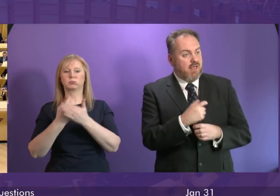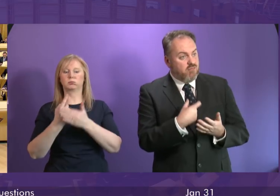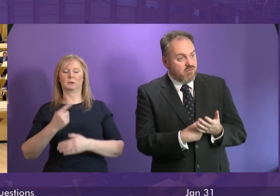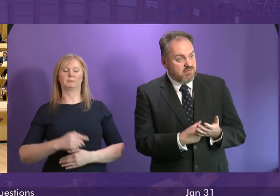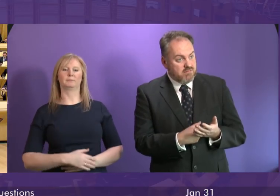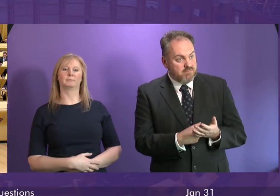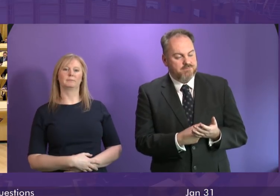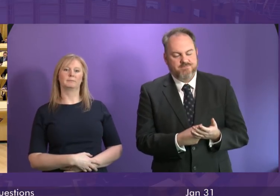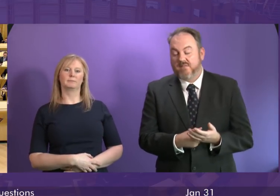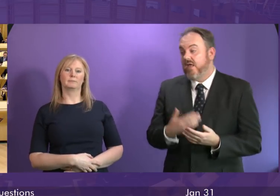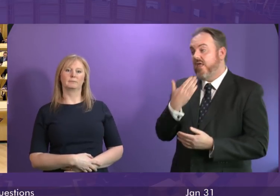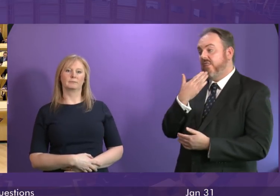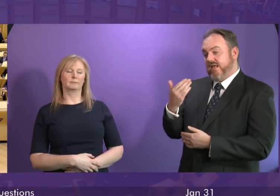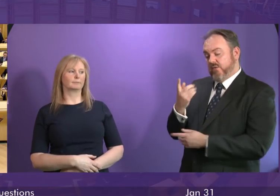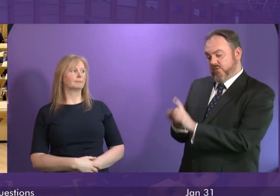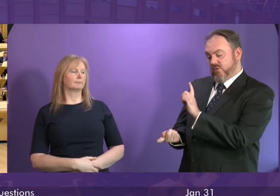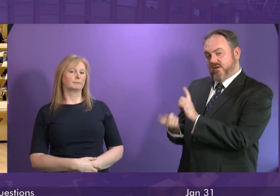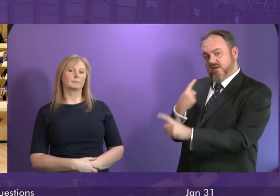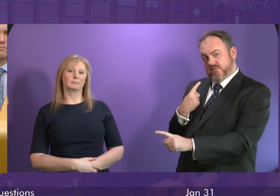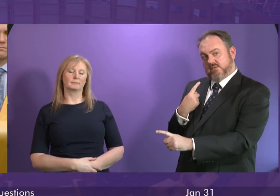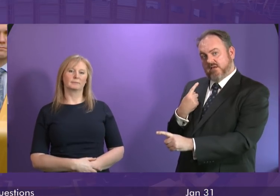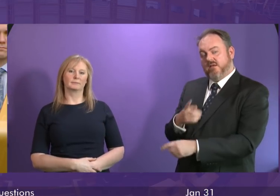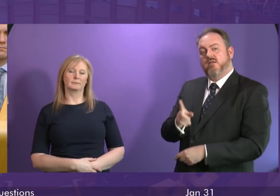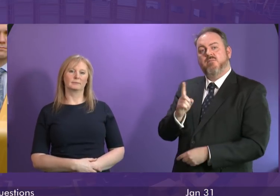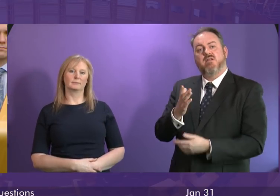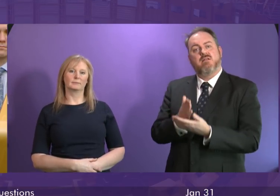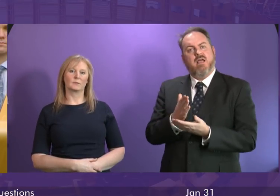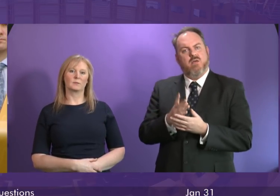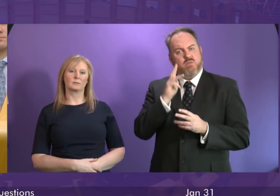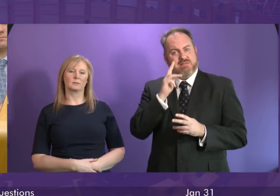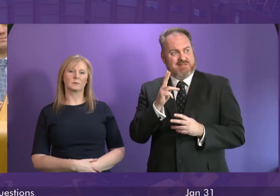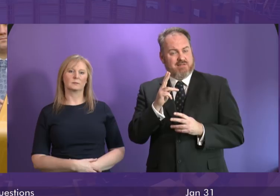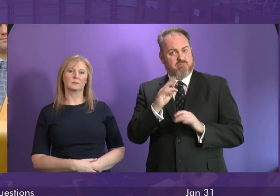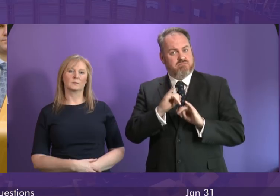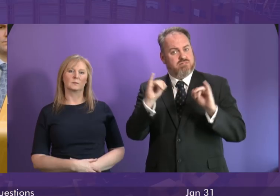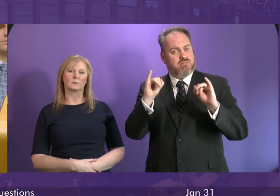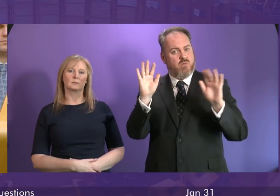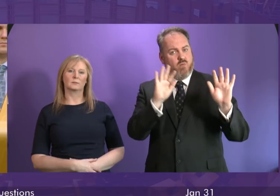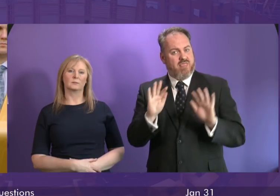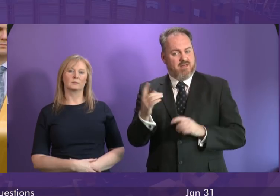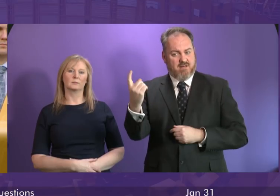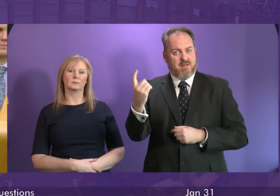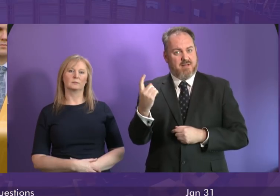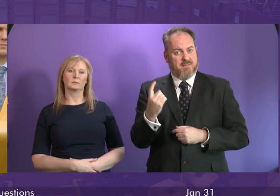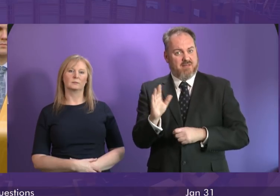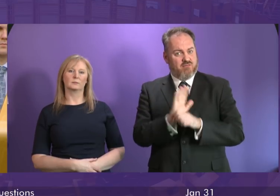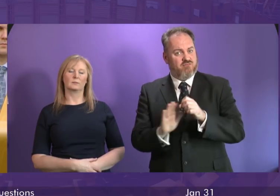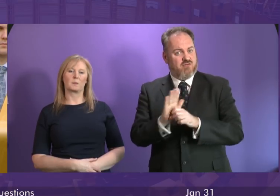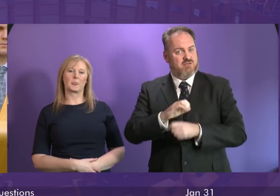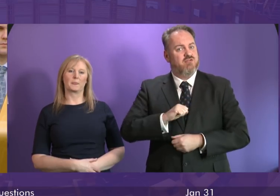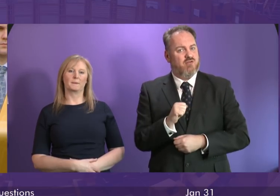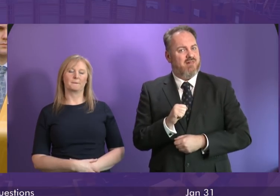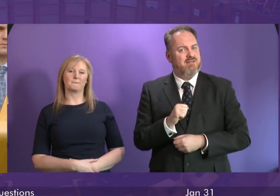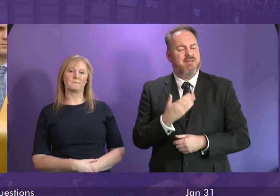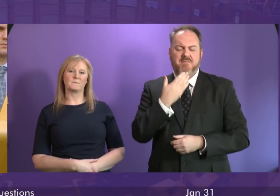I thank the First Minister for that answer as we now see harsher weather conditions across the country would the First Minister